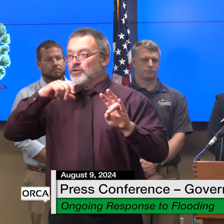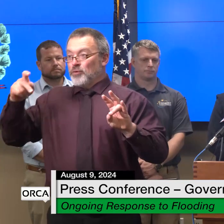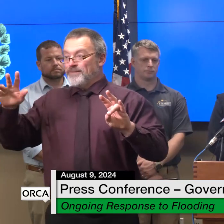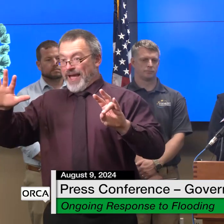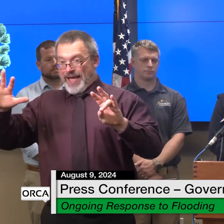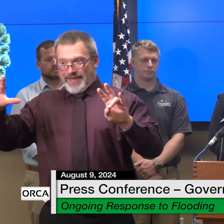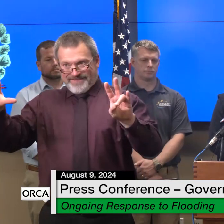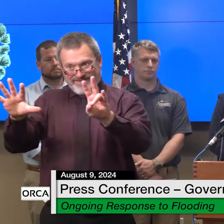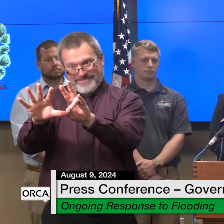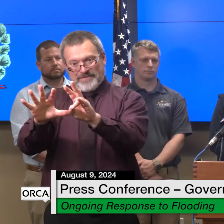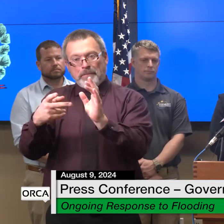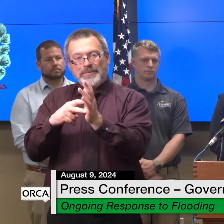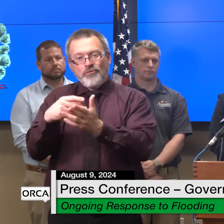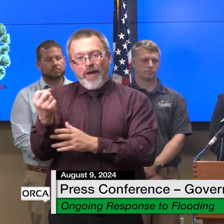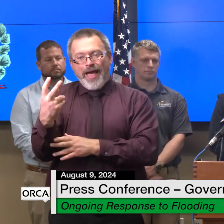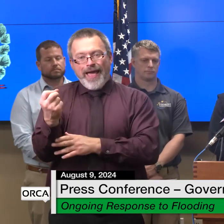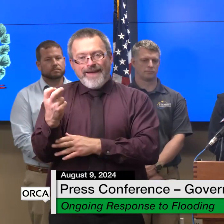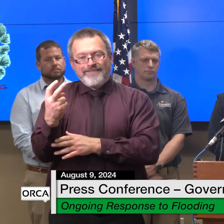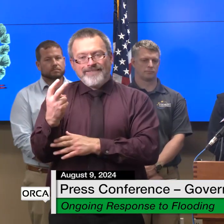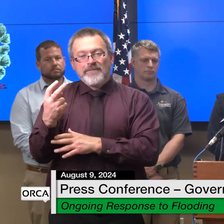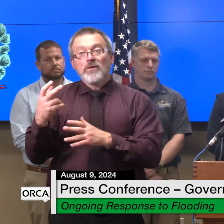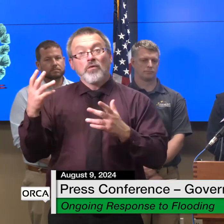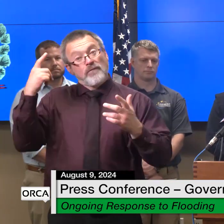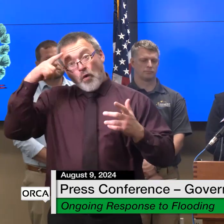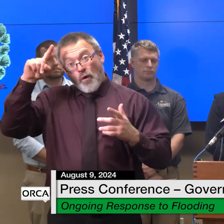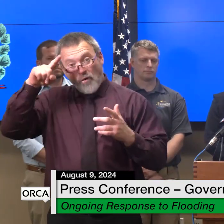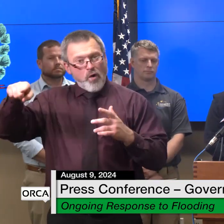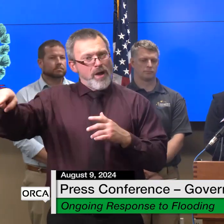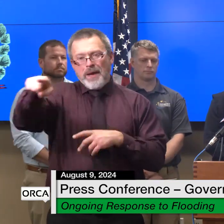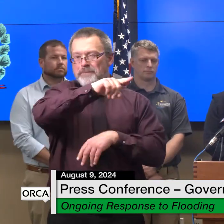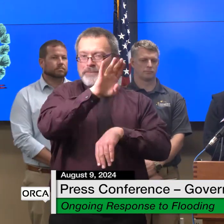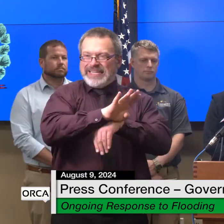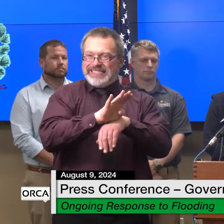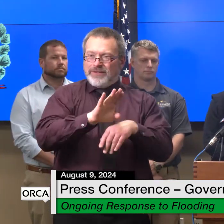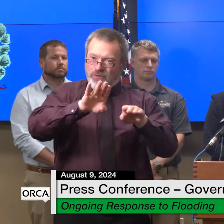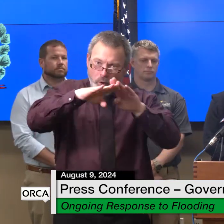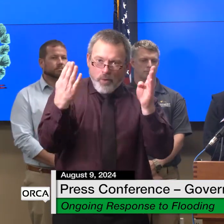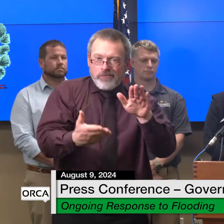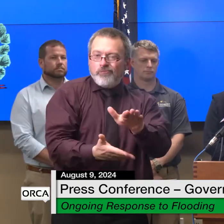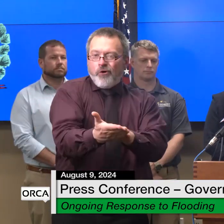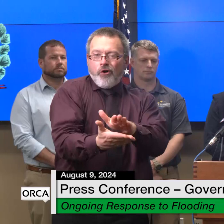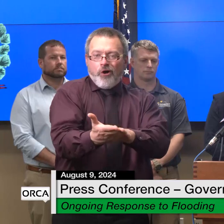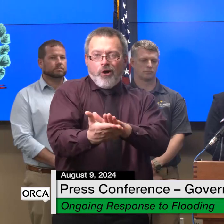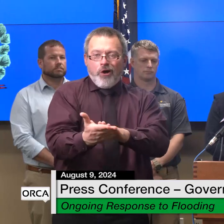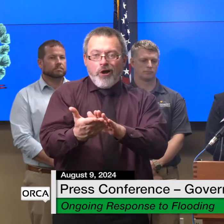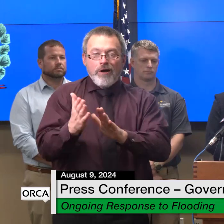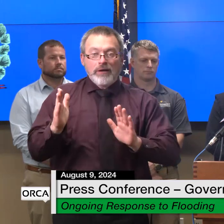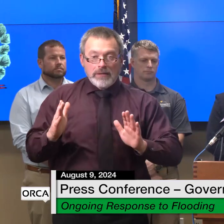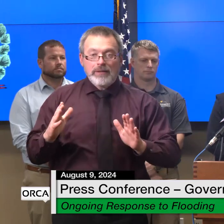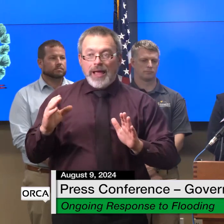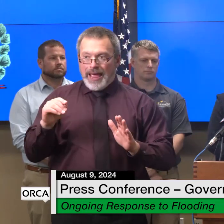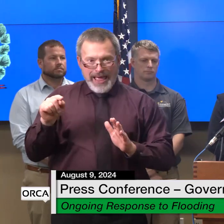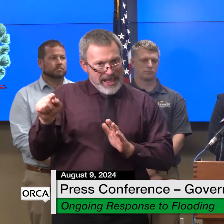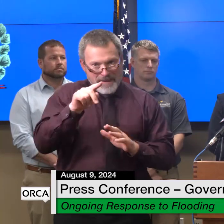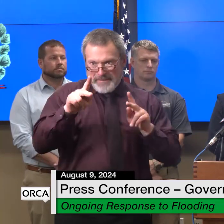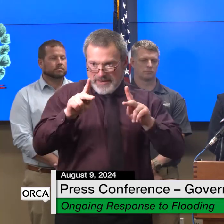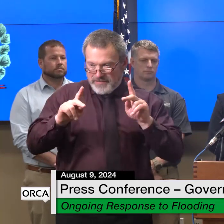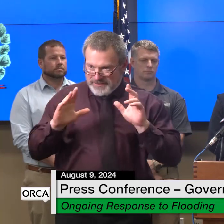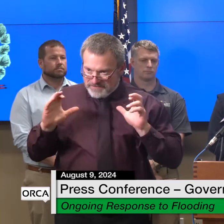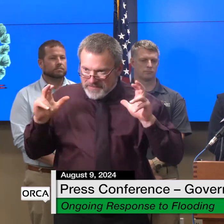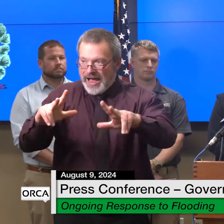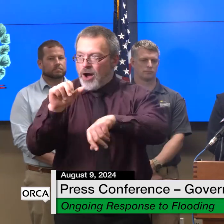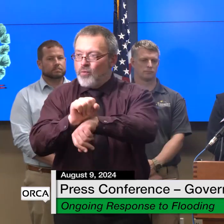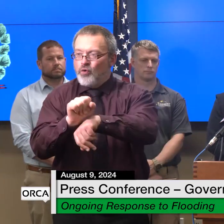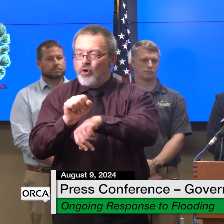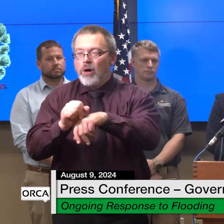and getting vermonters back to work as we speak the department of economic development is working out the details to bring b gap back